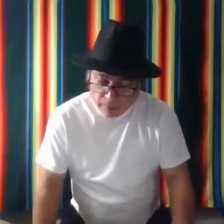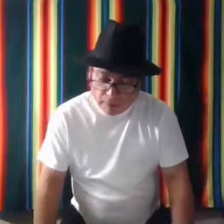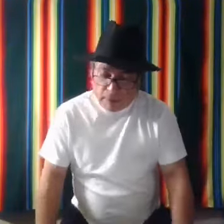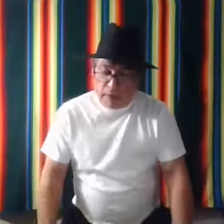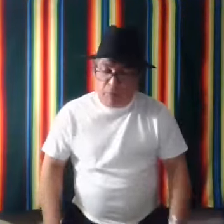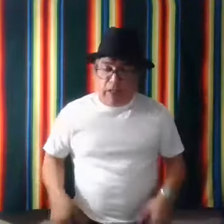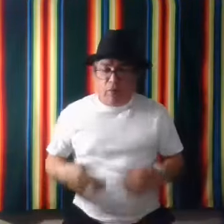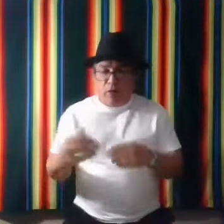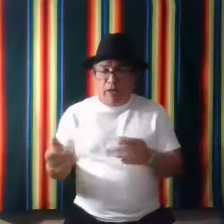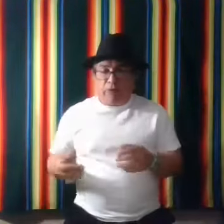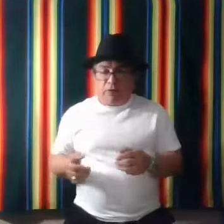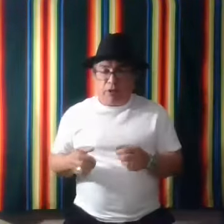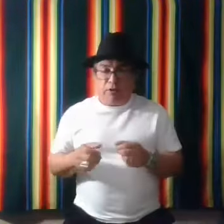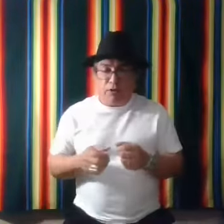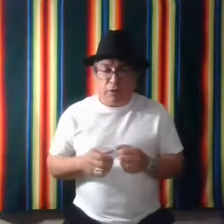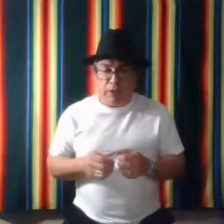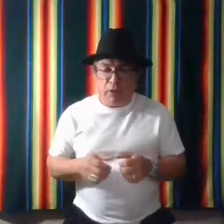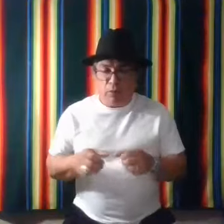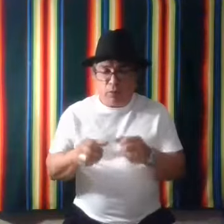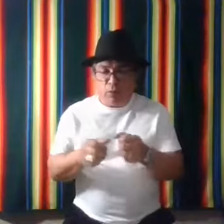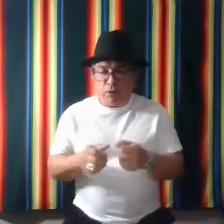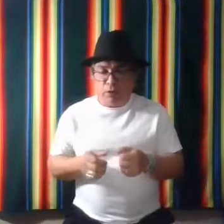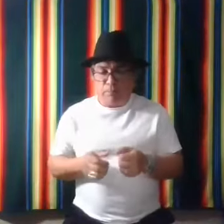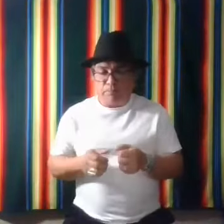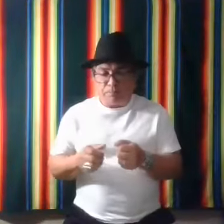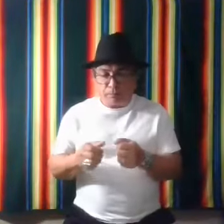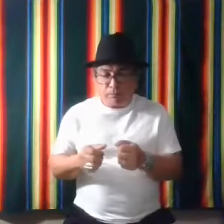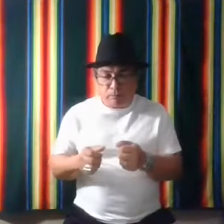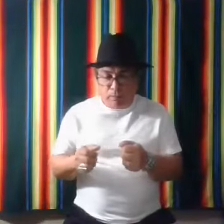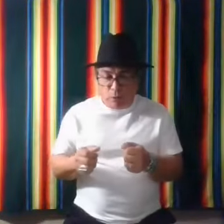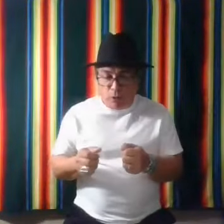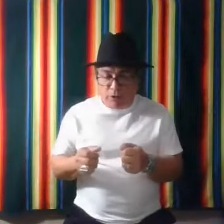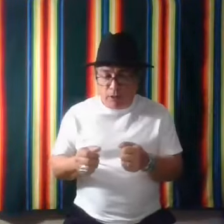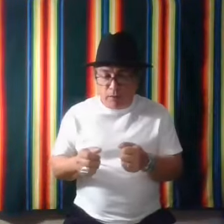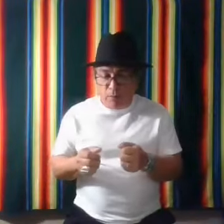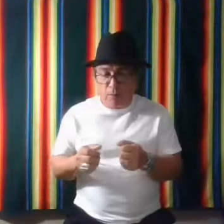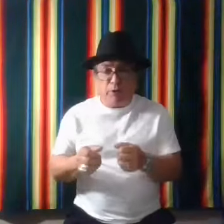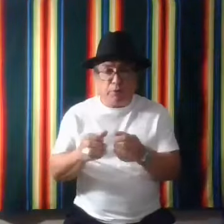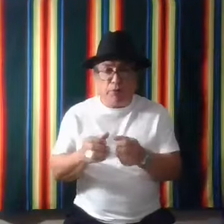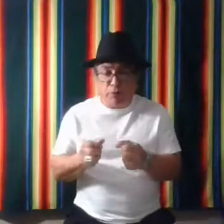At the beginning, one of the exercises that we did was, was, uh, push and pull.